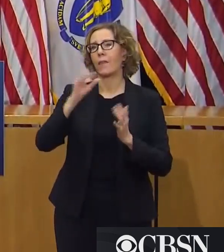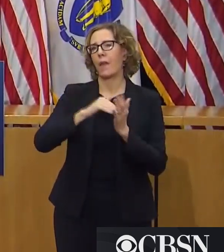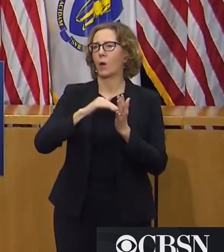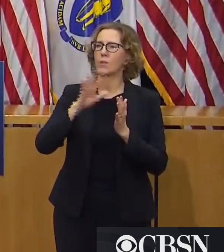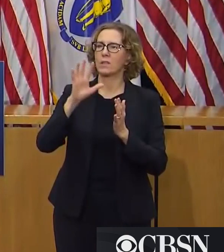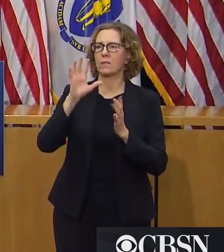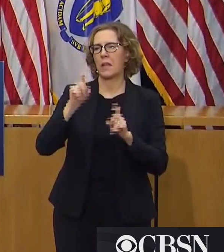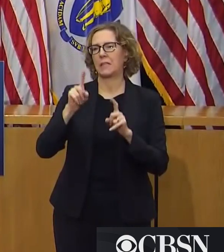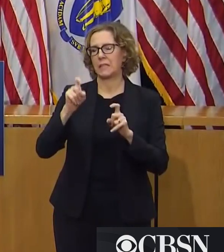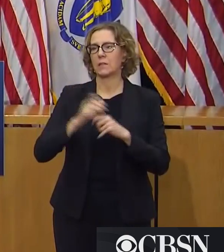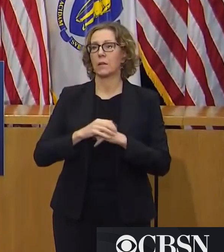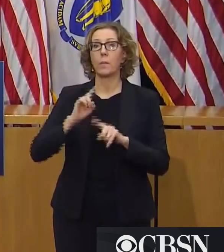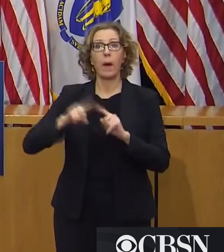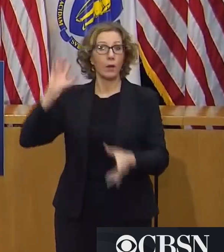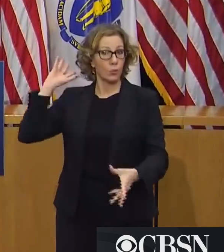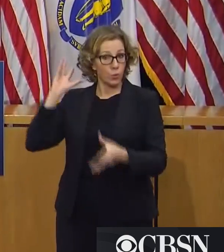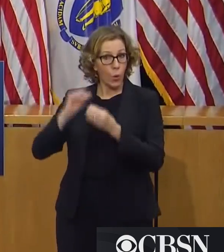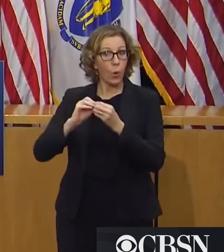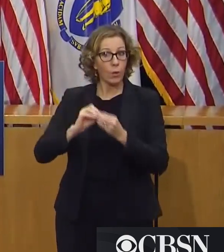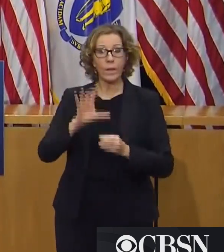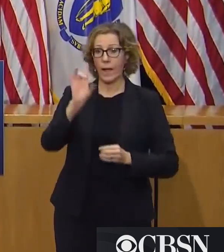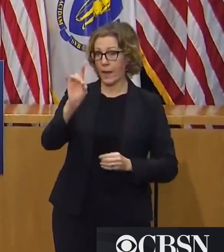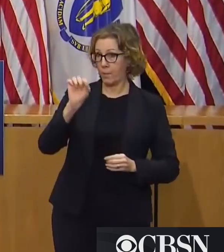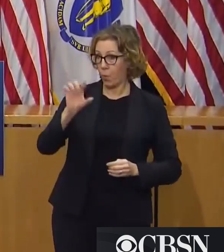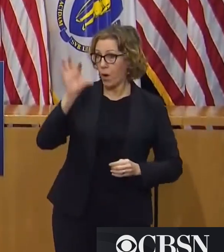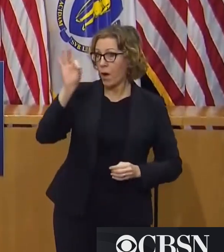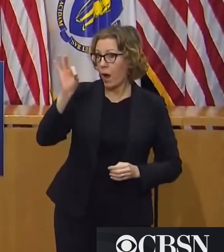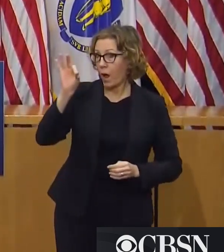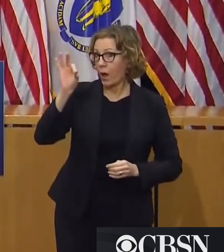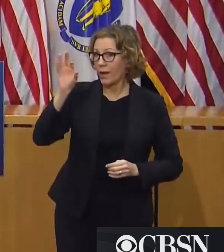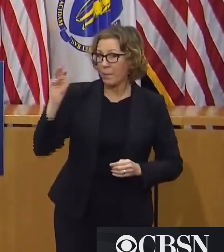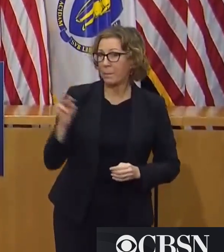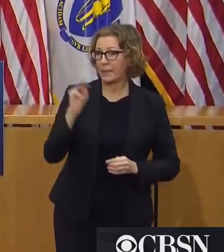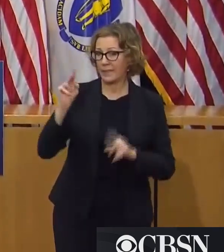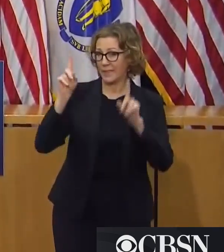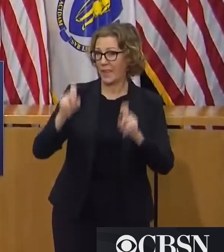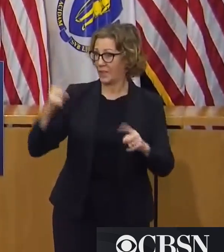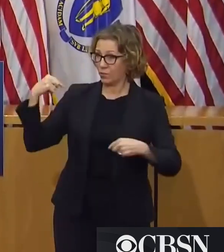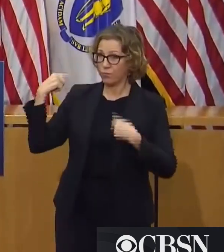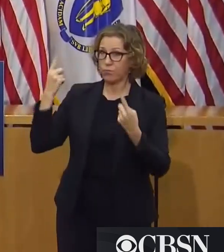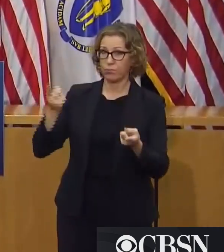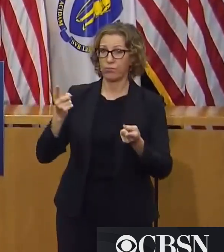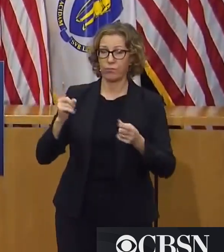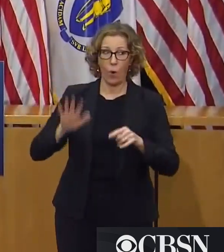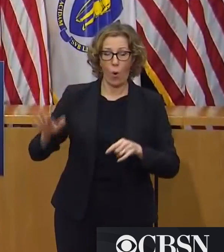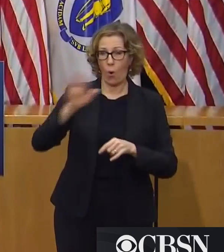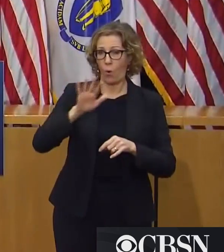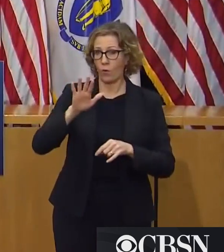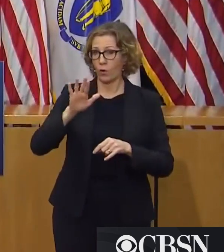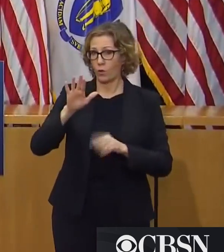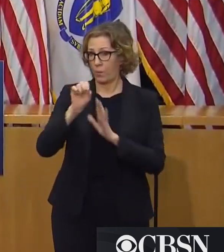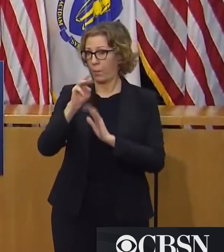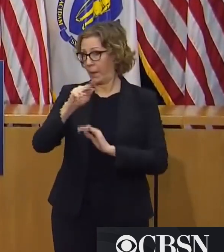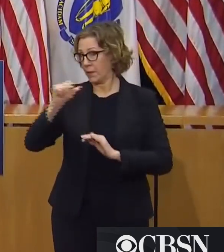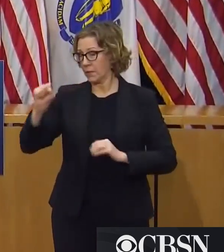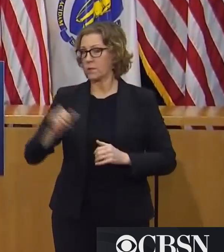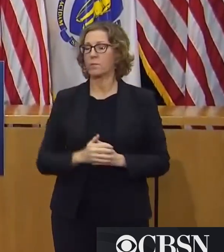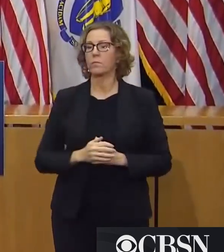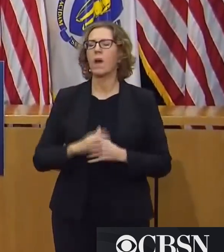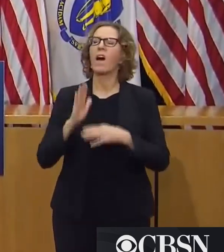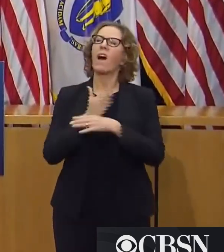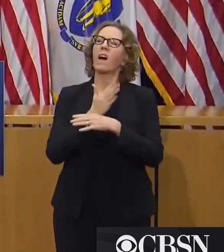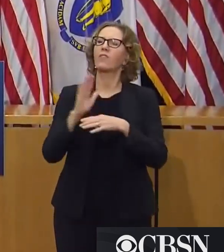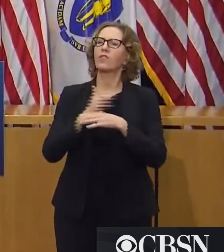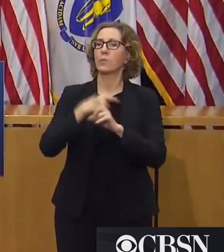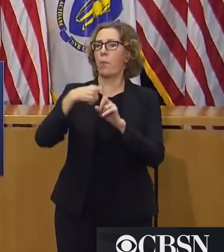.9 million tests have been conducted statewide. The seven-day average for positivity is about 5.3 percent